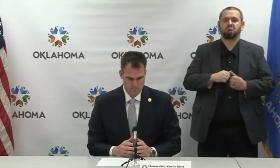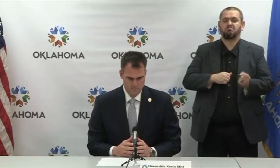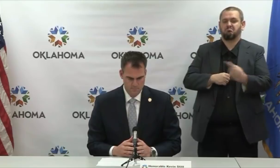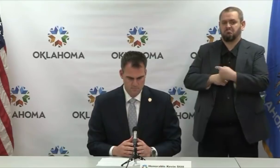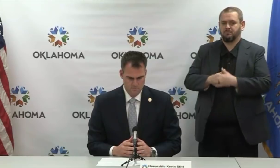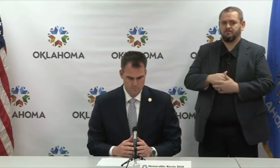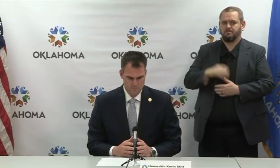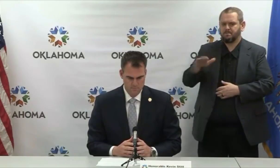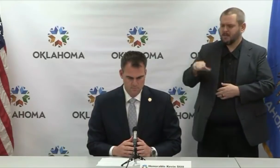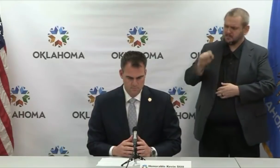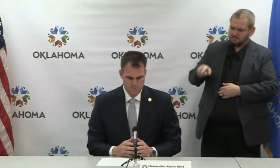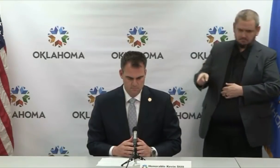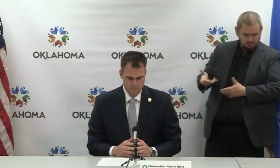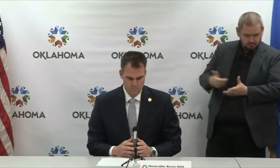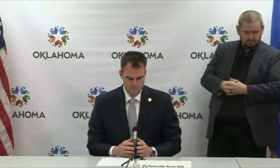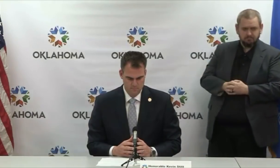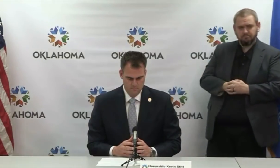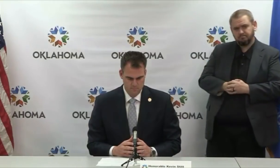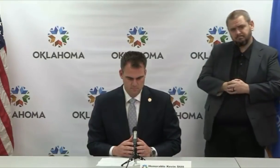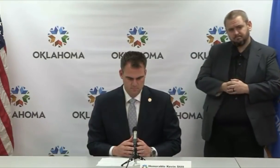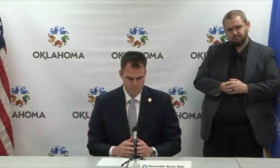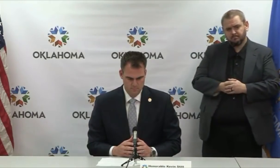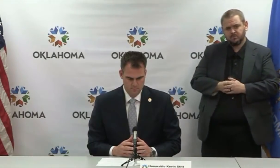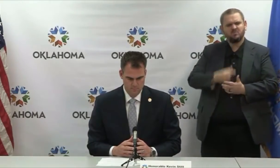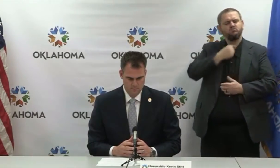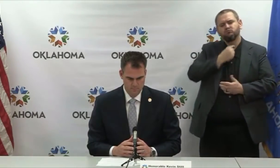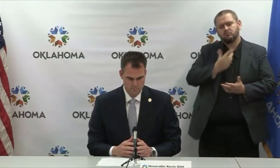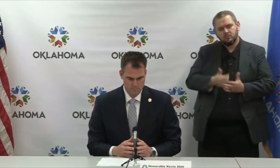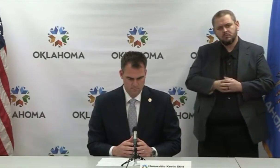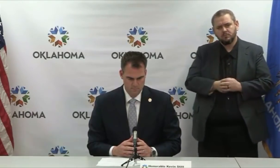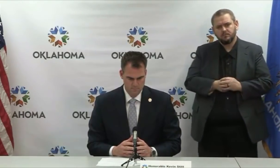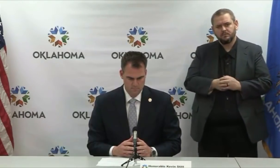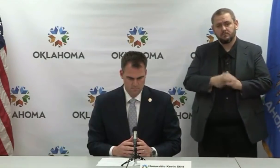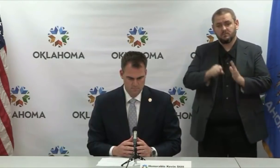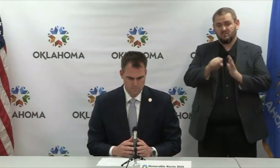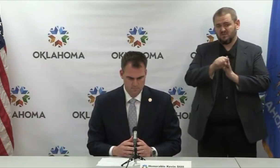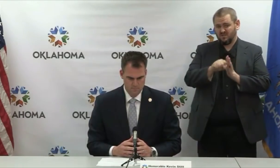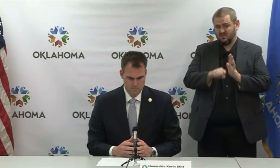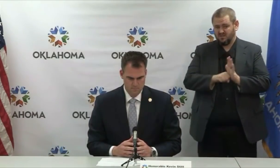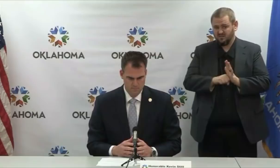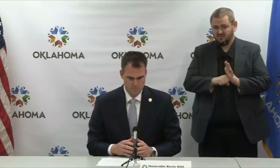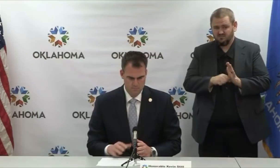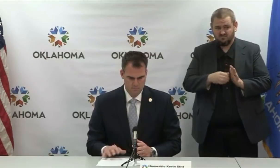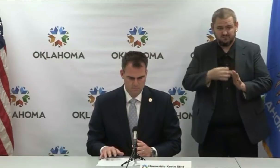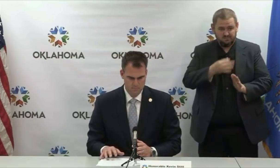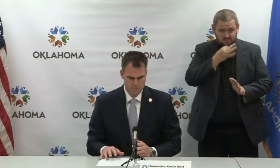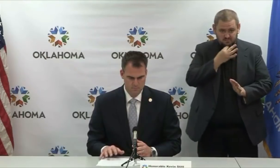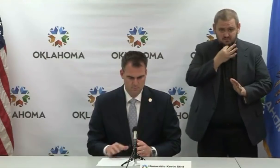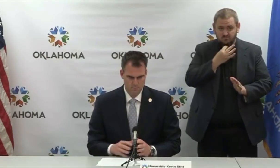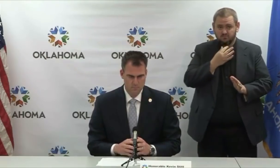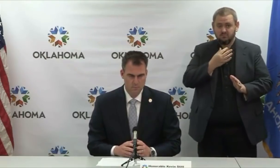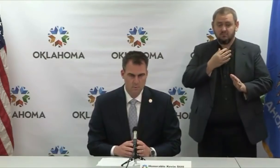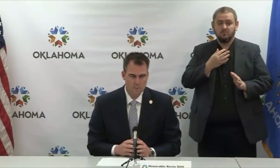Governor, I'm kind of curious why the state epidemiologist is not attending these briefings anymore.